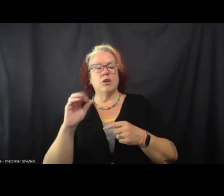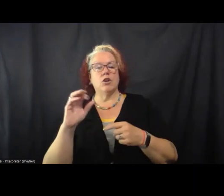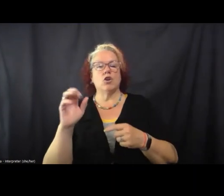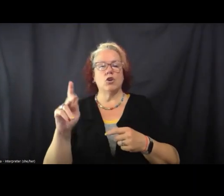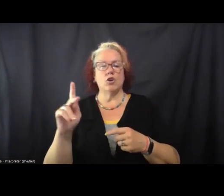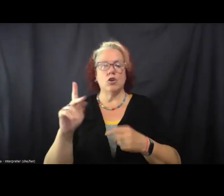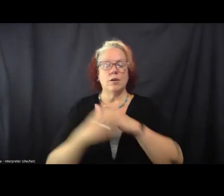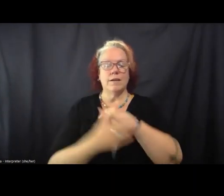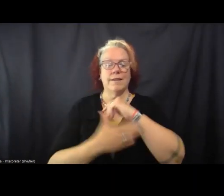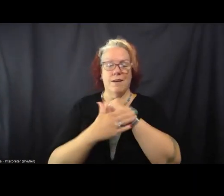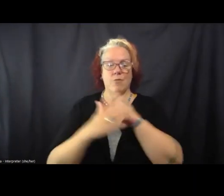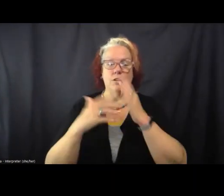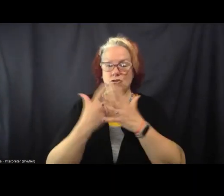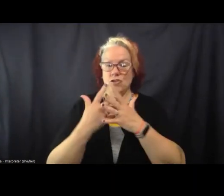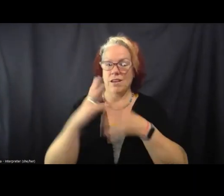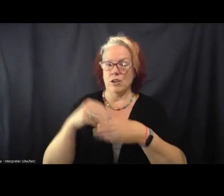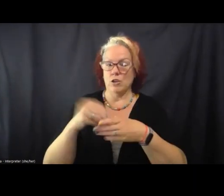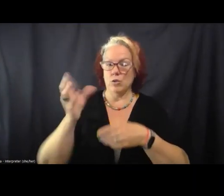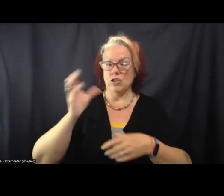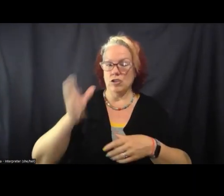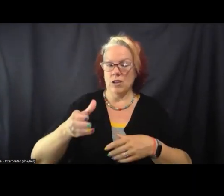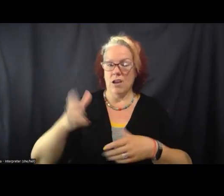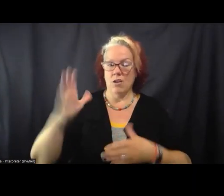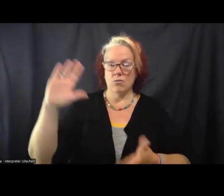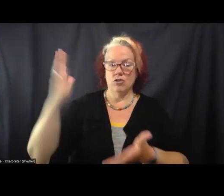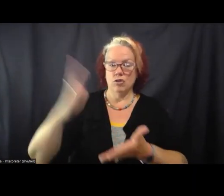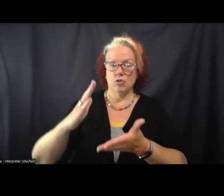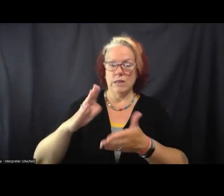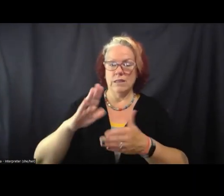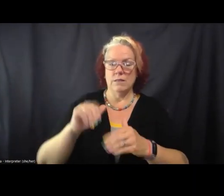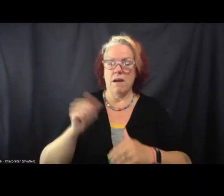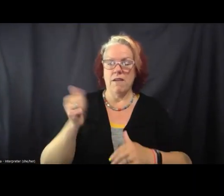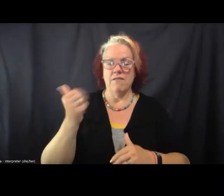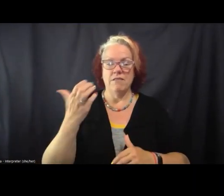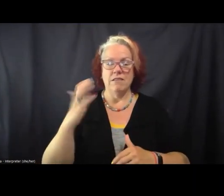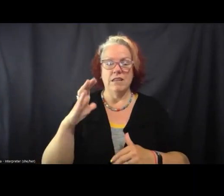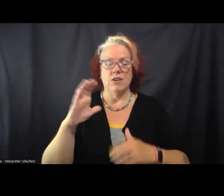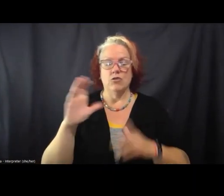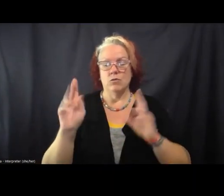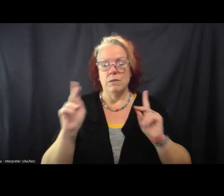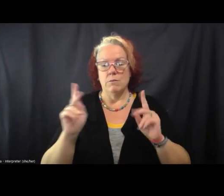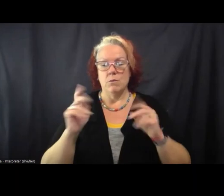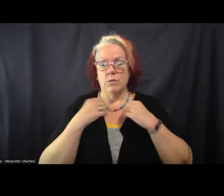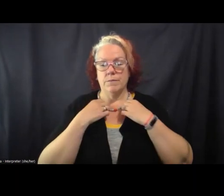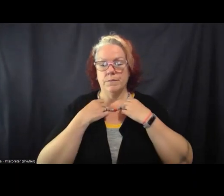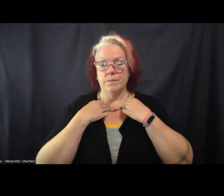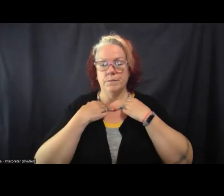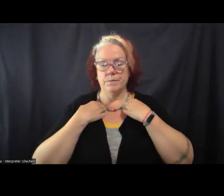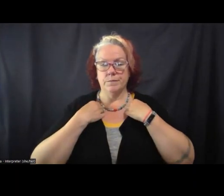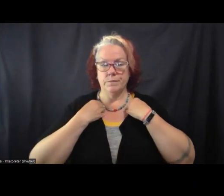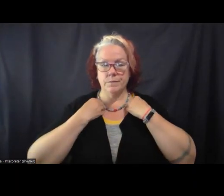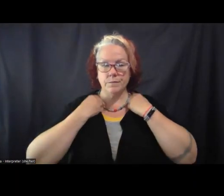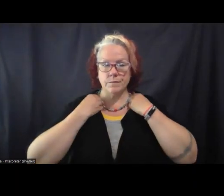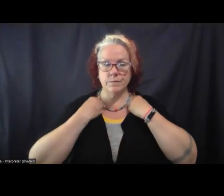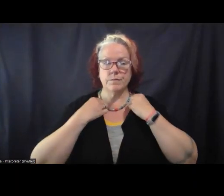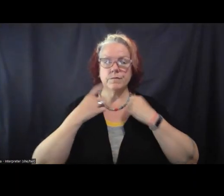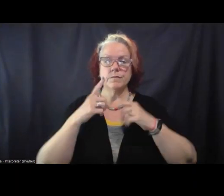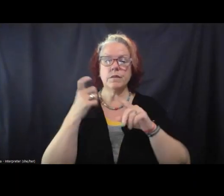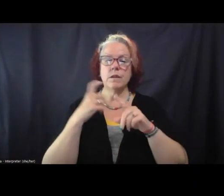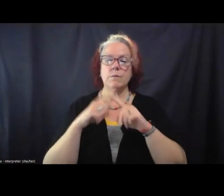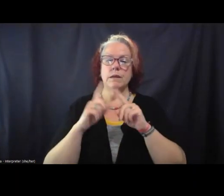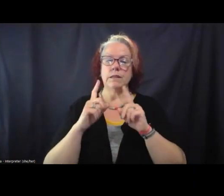Chicago, it decreased by 1,500 people on any given day as a result of changes,